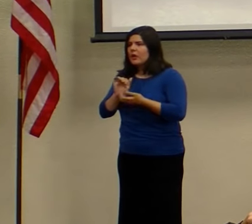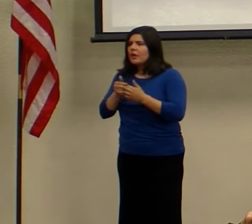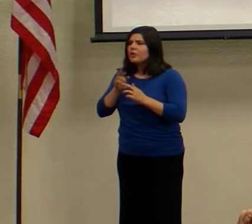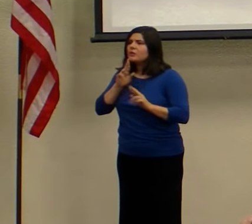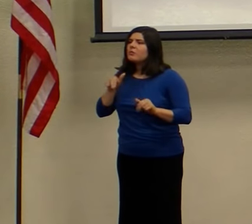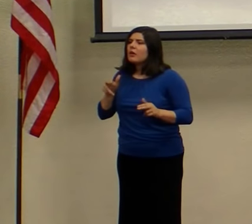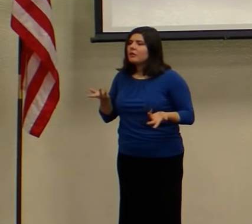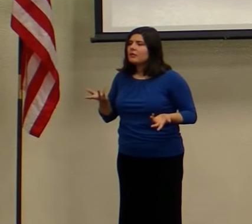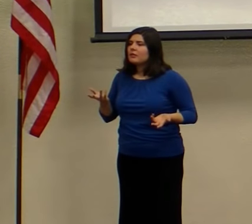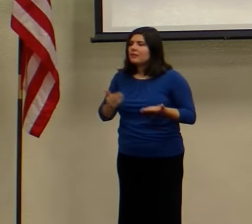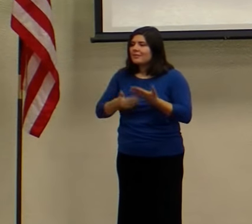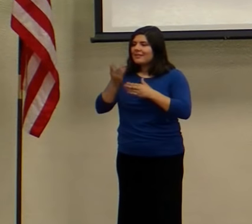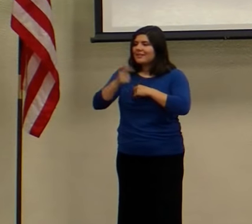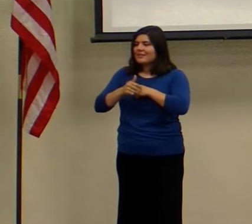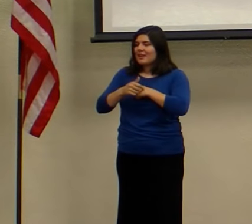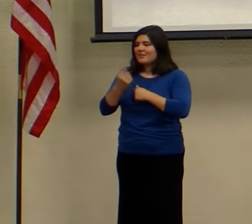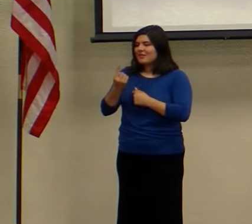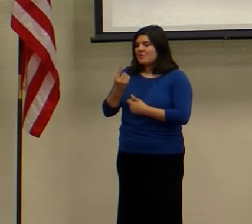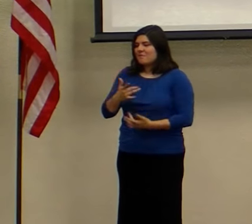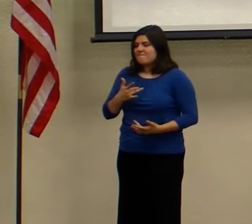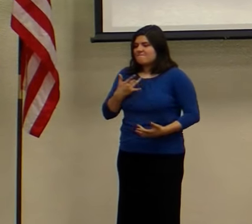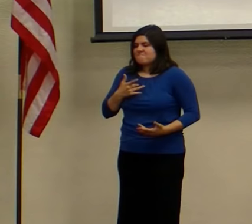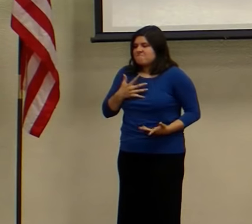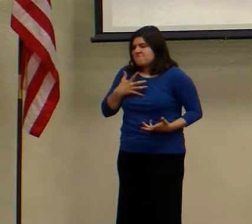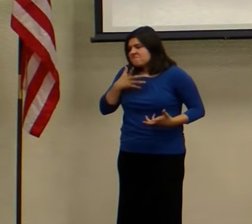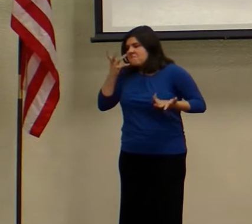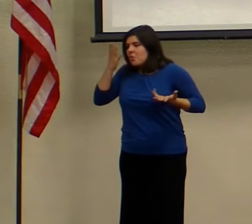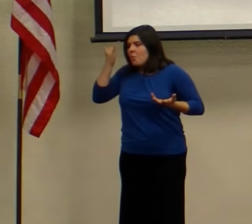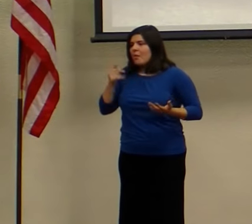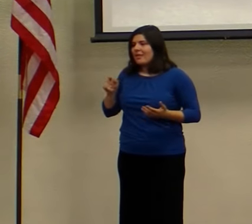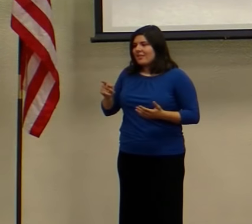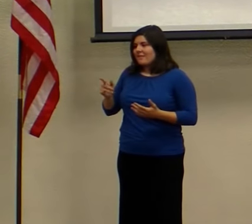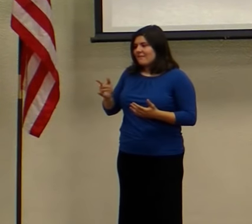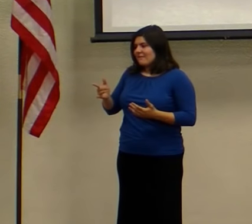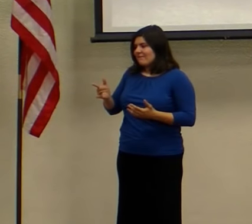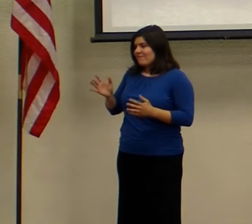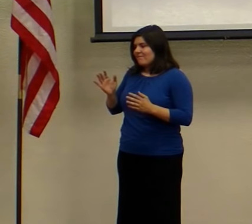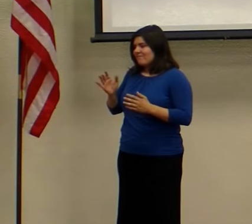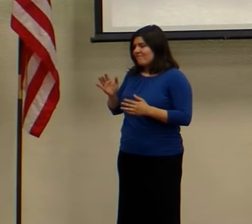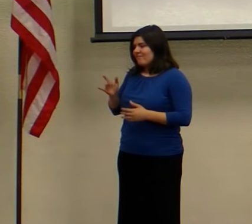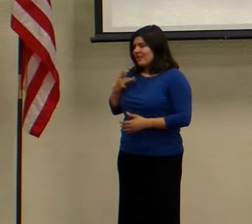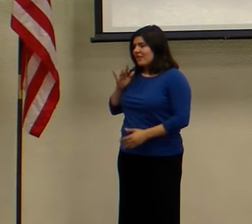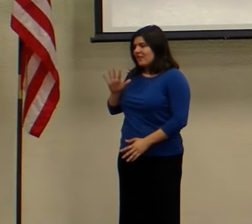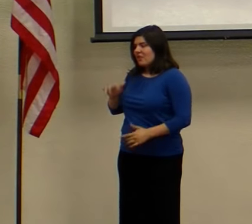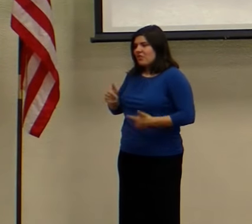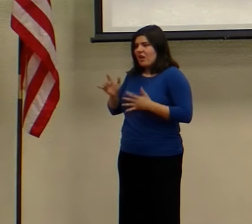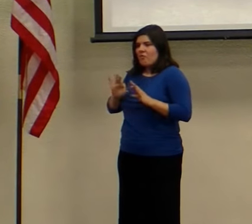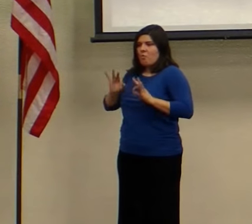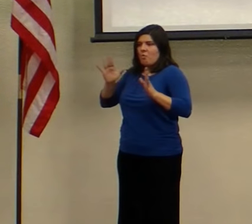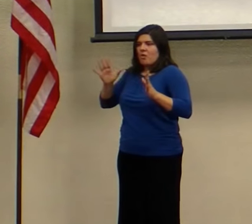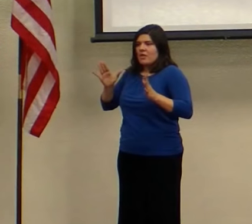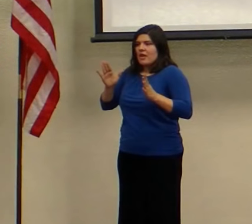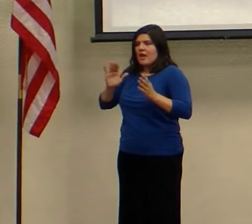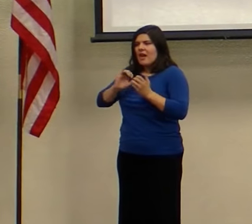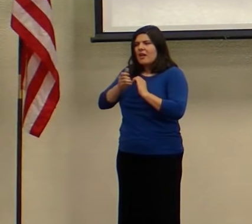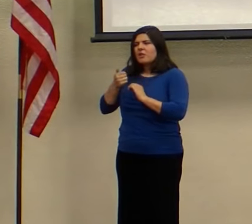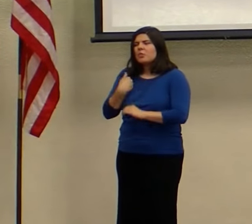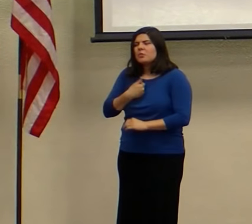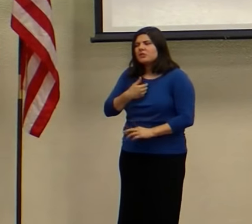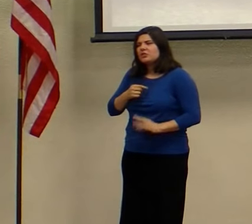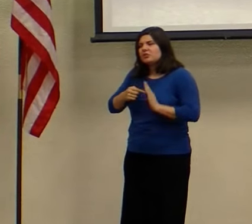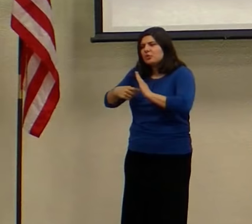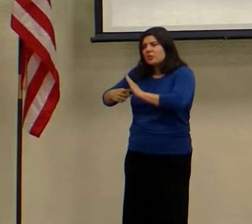Next time somebody feels angry because they think their life doesn't matter, how are we going to show them that their life does matter?